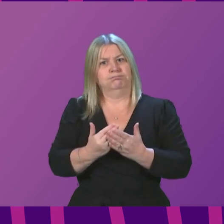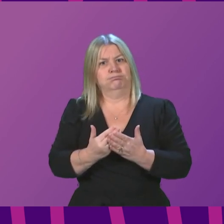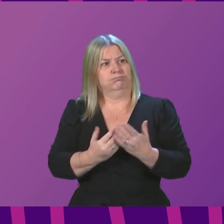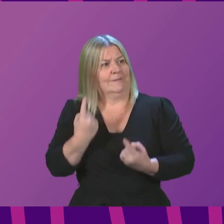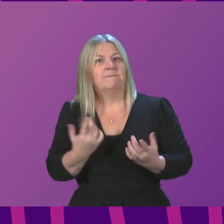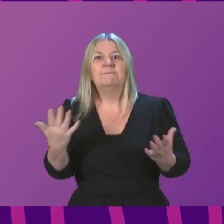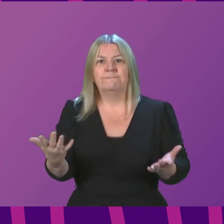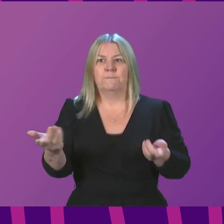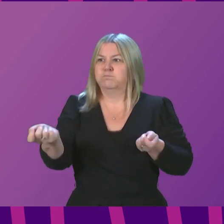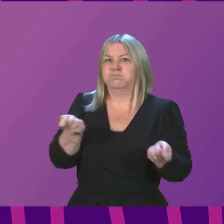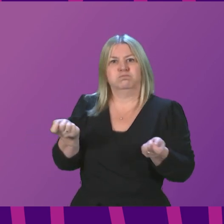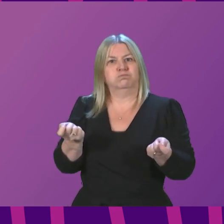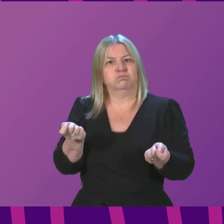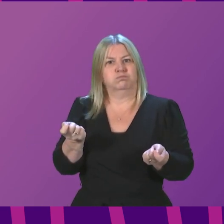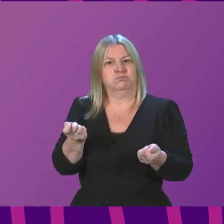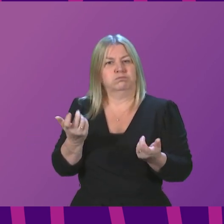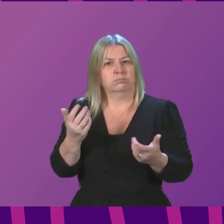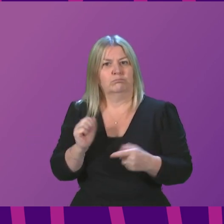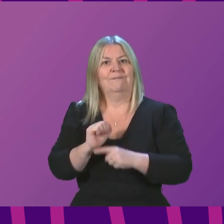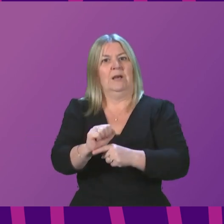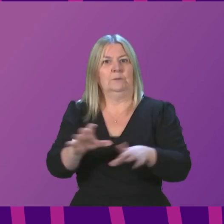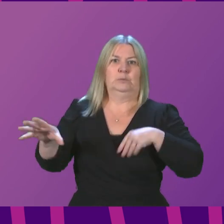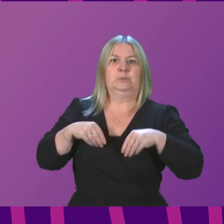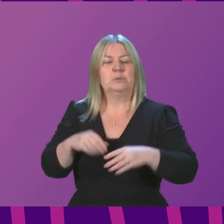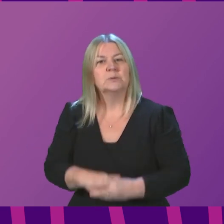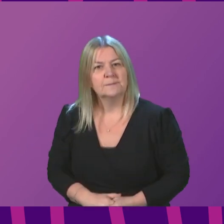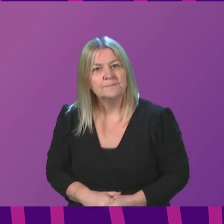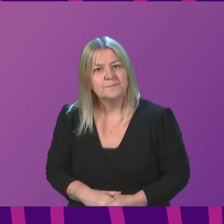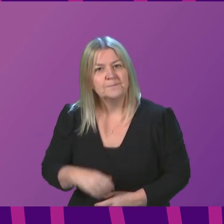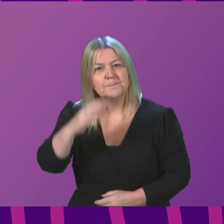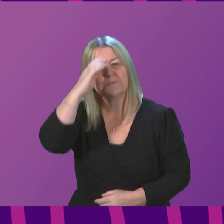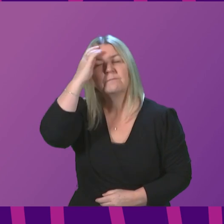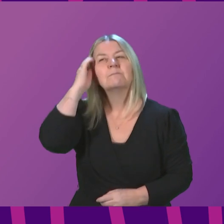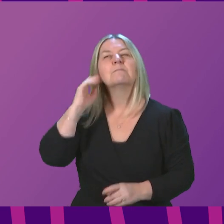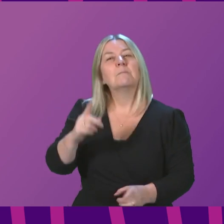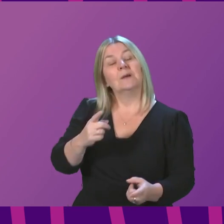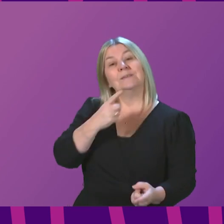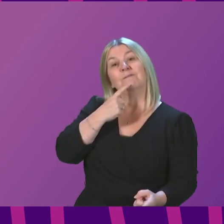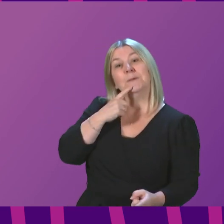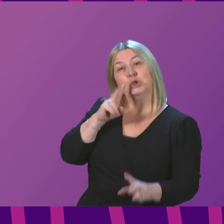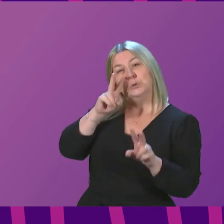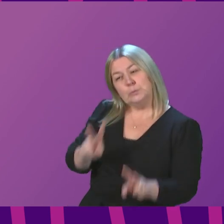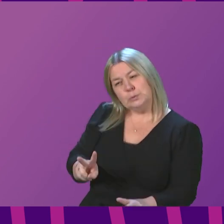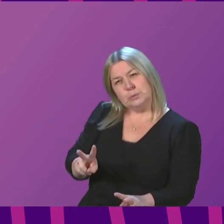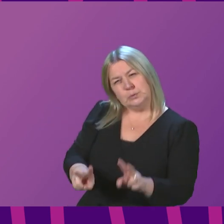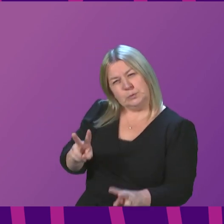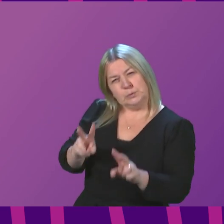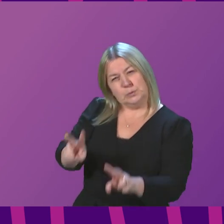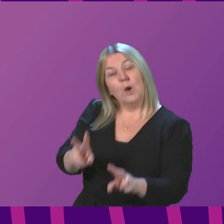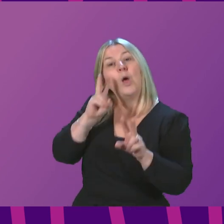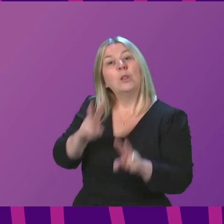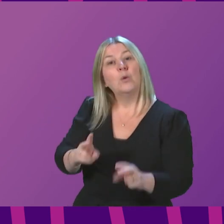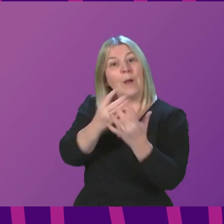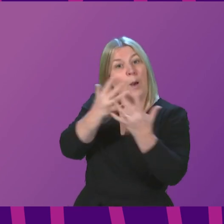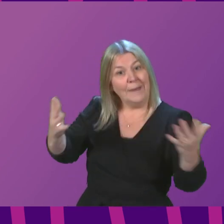if we can. There is no doubt, however, that the data we are looking at most closely just now is the conversion of cases